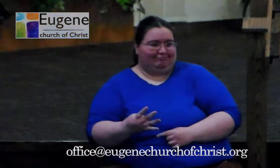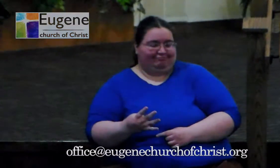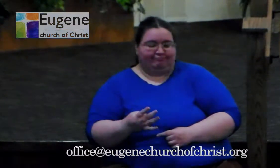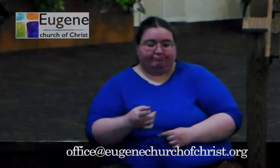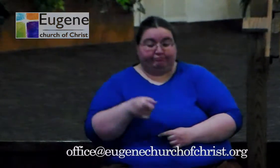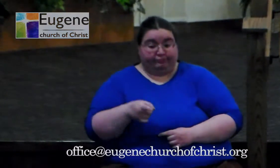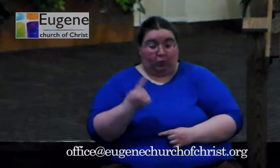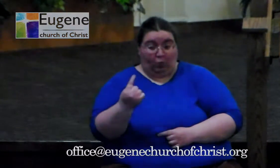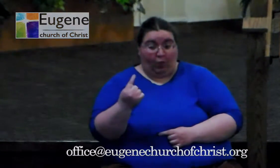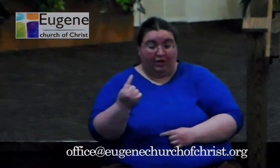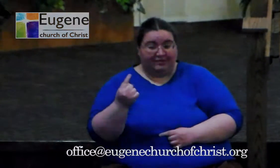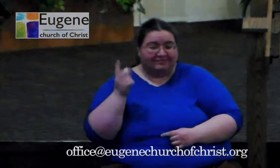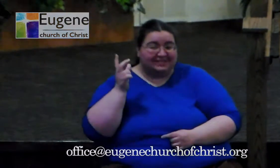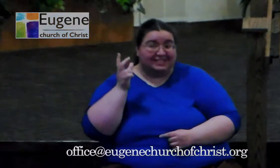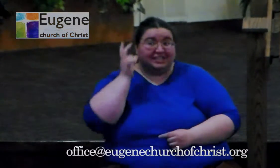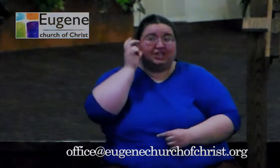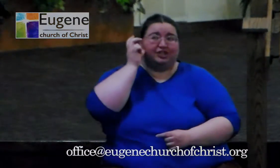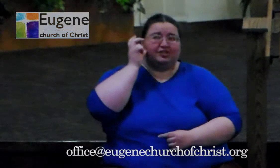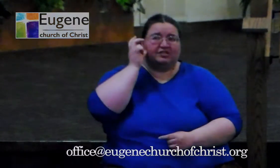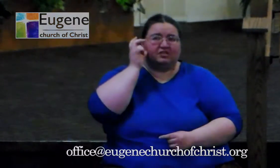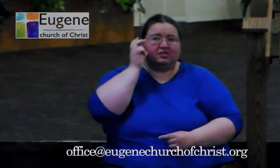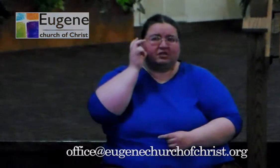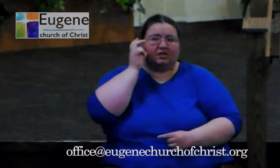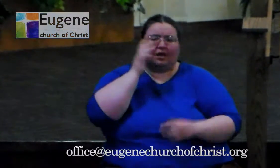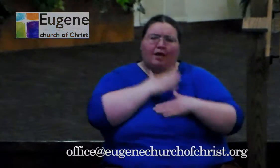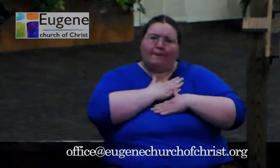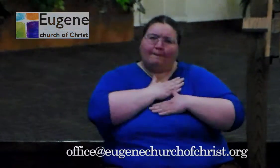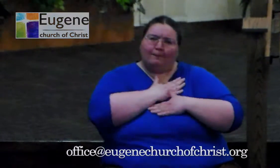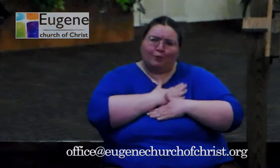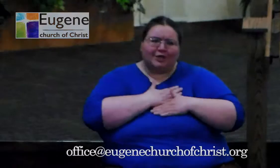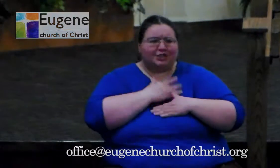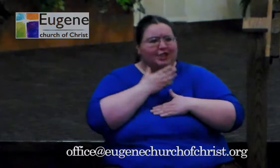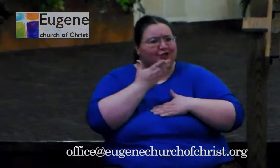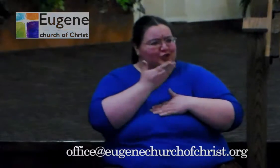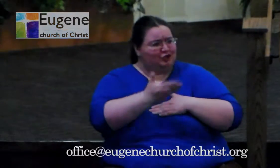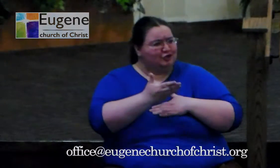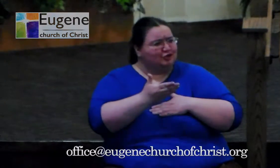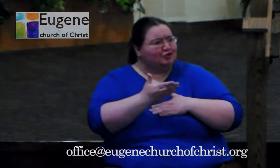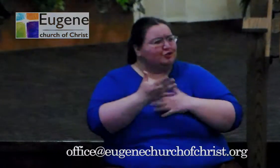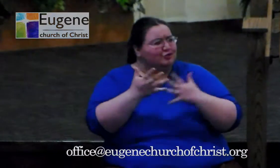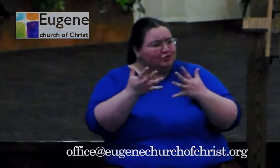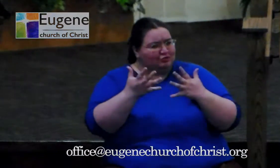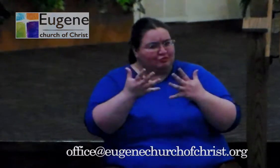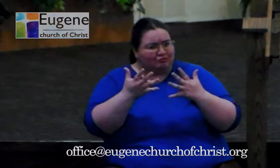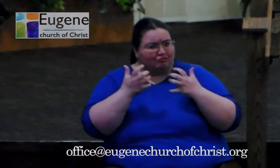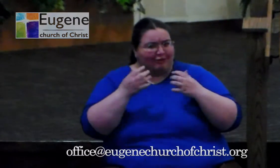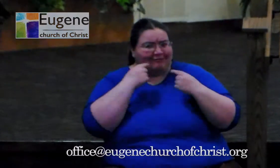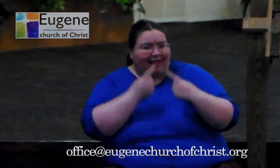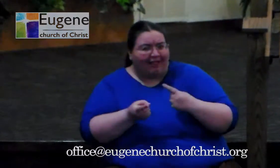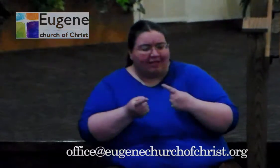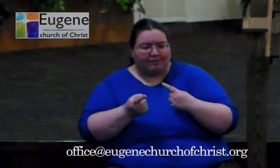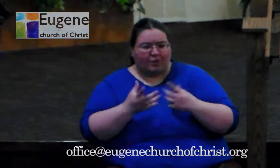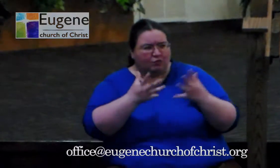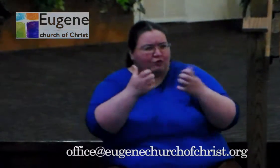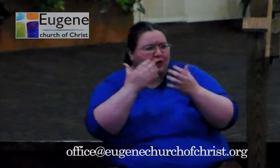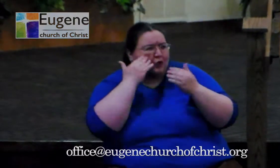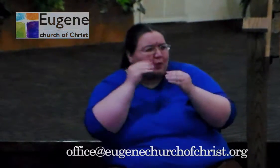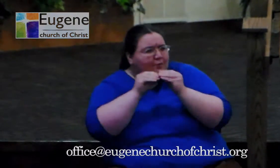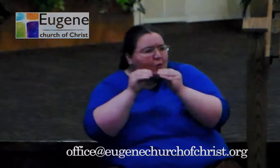story, appreciates that you care enough to tell it, wants to know a little more. Maybe it's through sitting down with you and looking through the